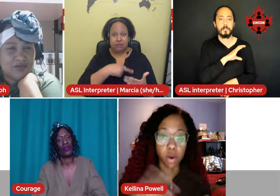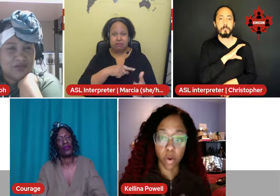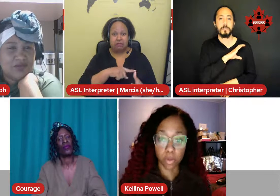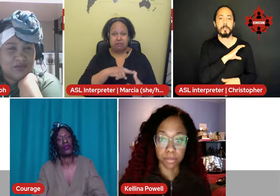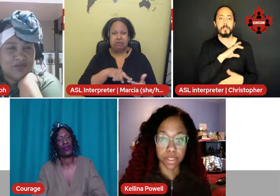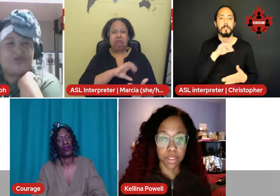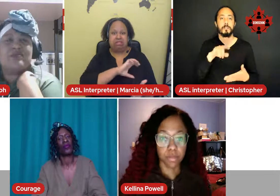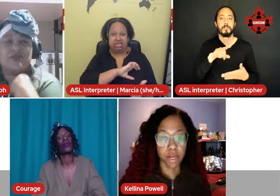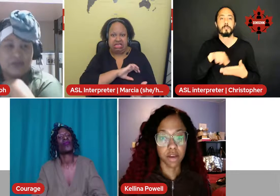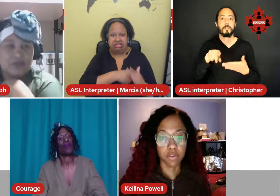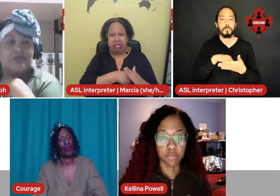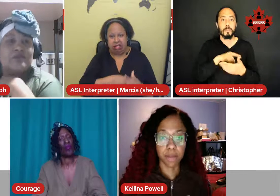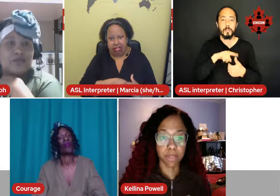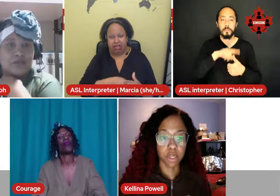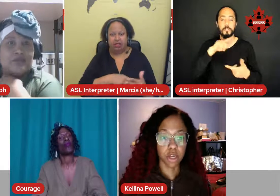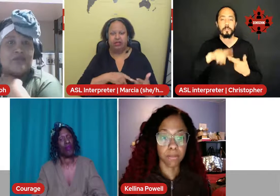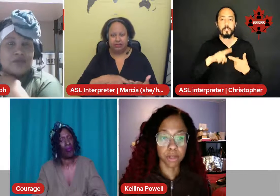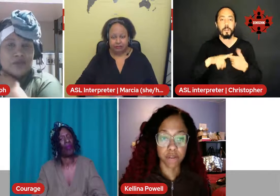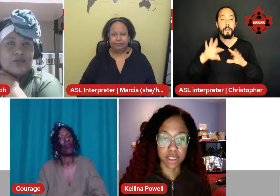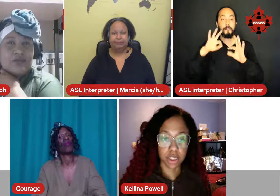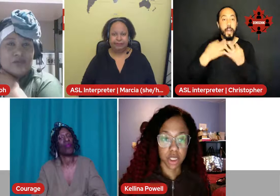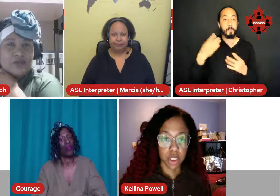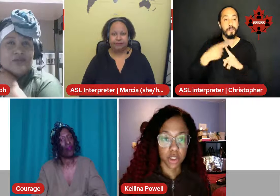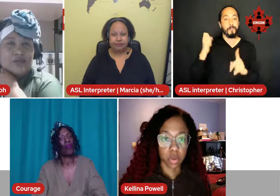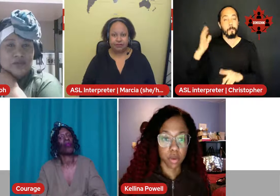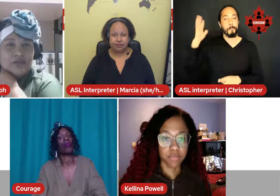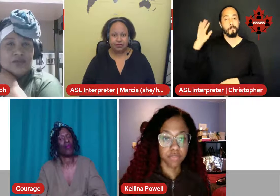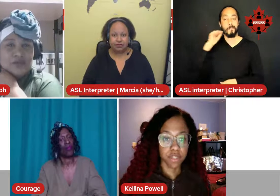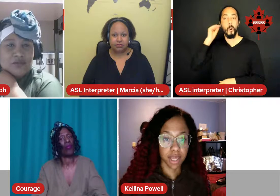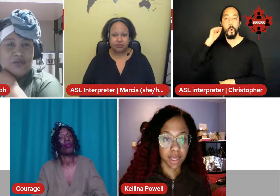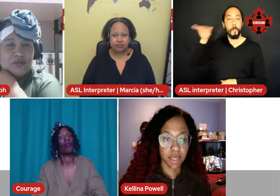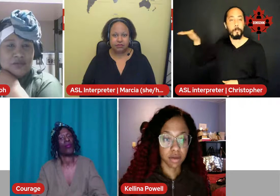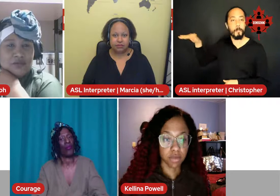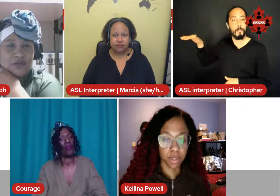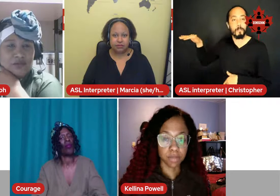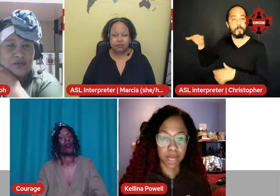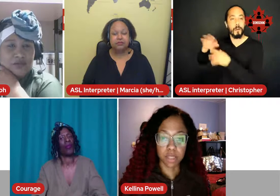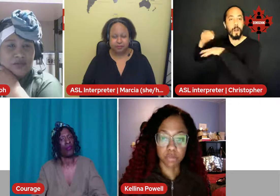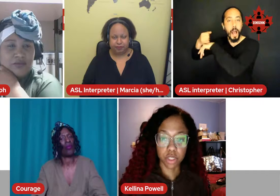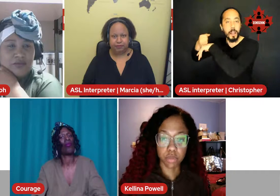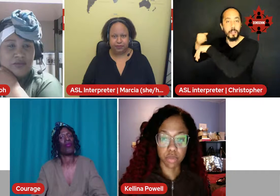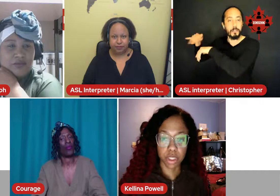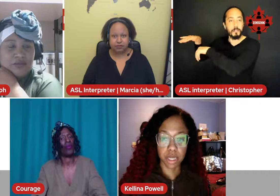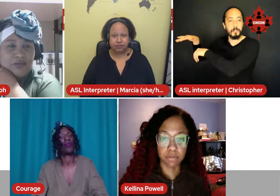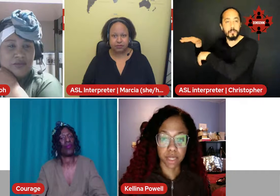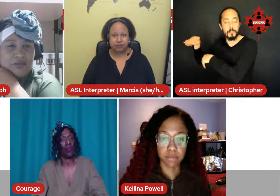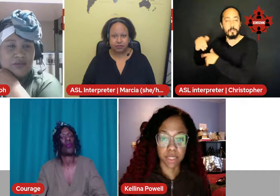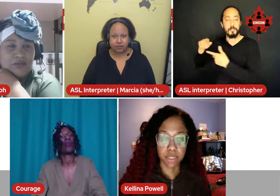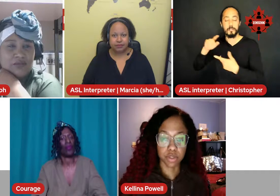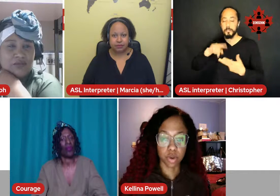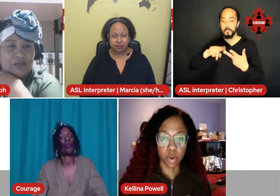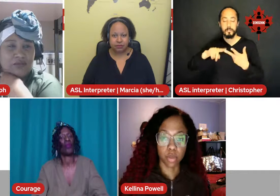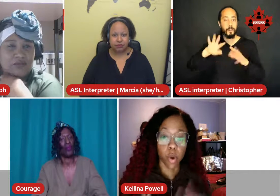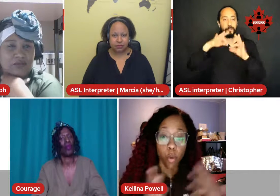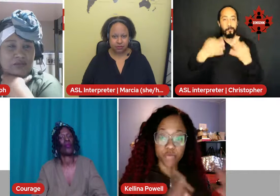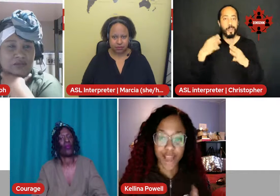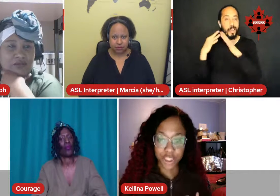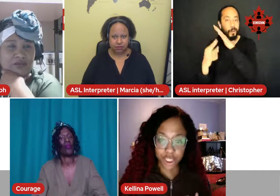home. We have a family of immigrants. So I feel like we black community, we sometimes tend to go the old fashioned